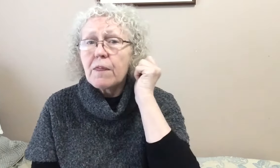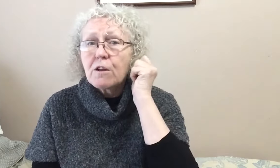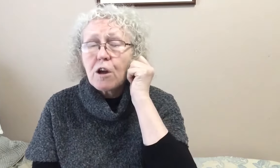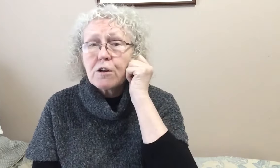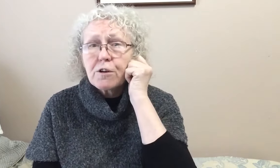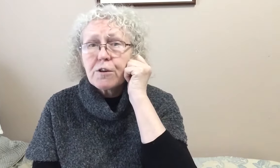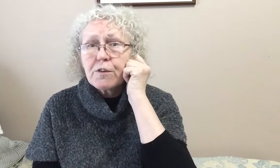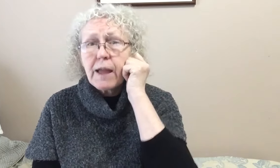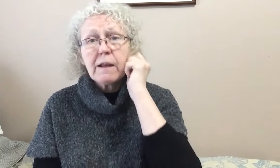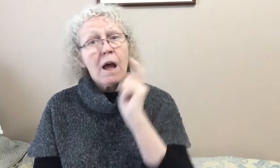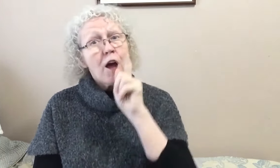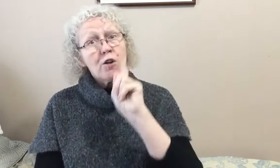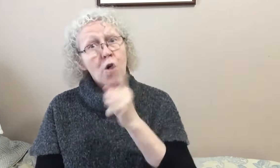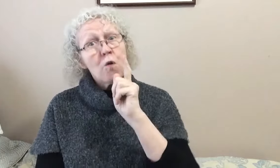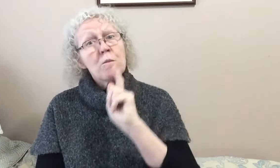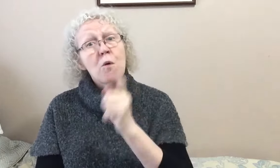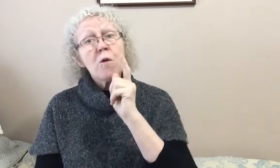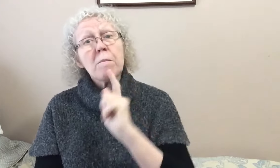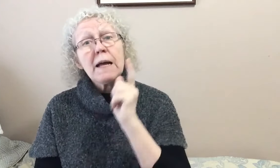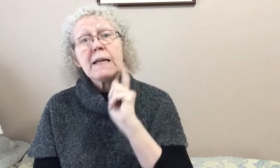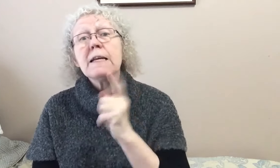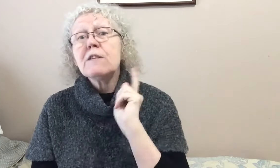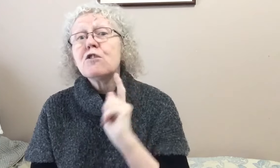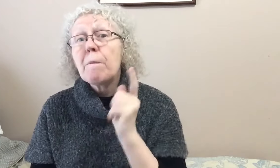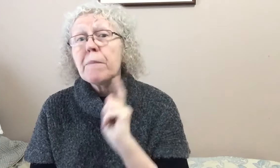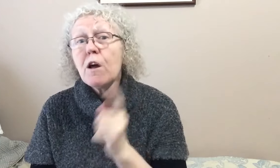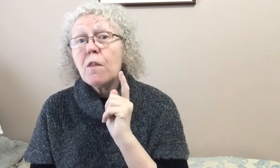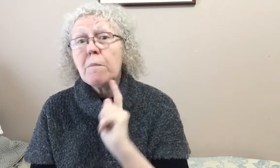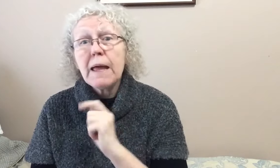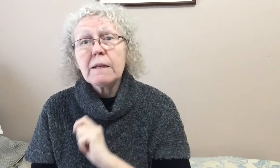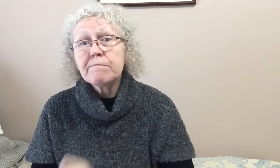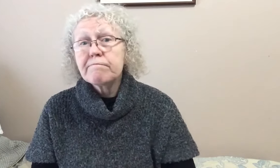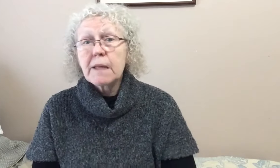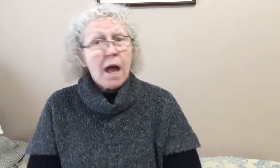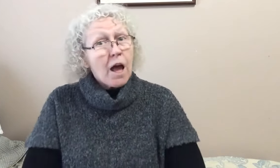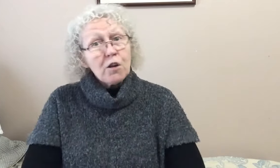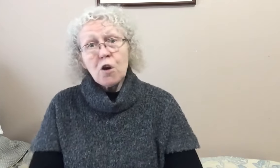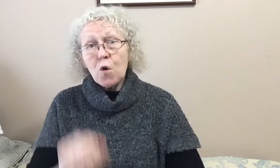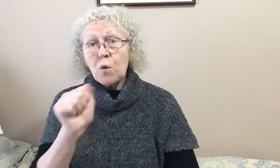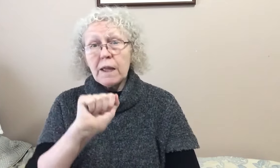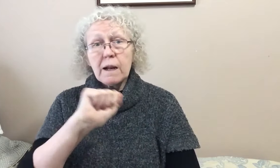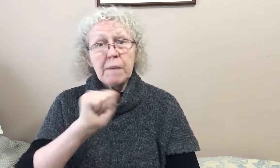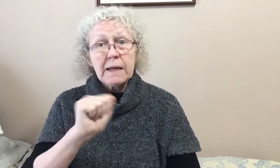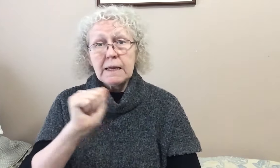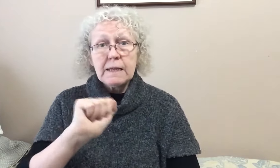the doctor said no more monkeys jumping on the bed. No little monkeys